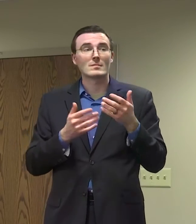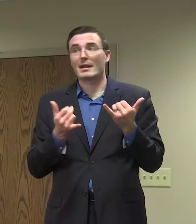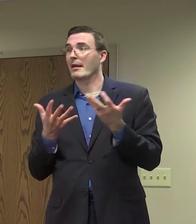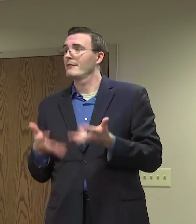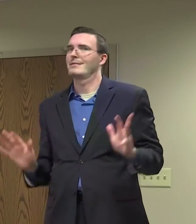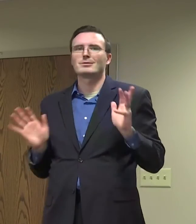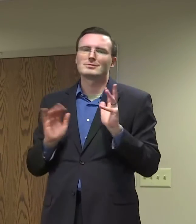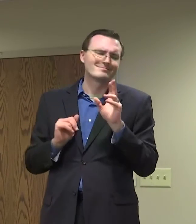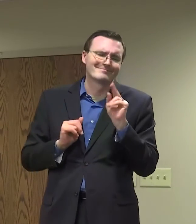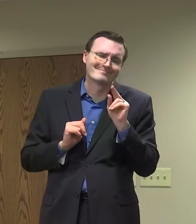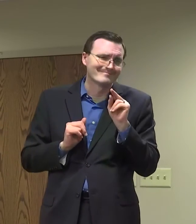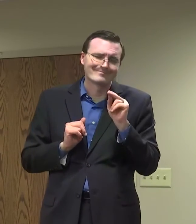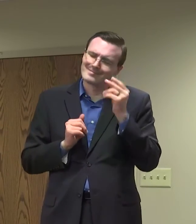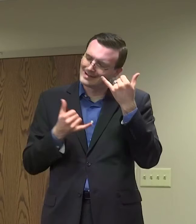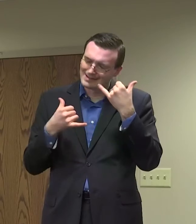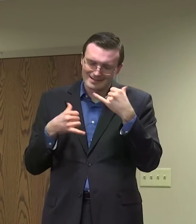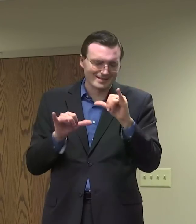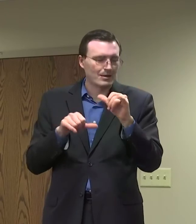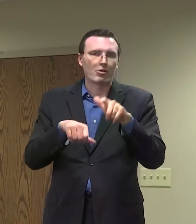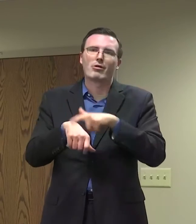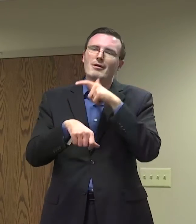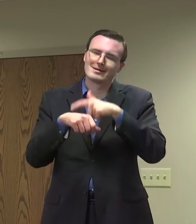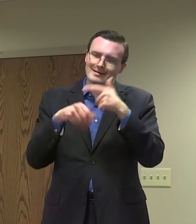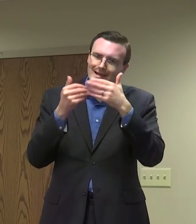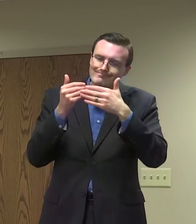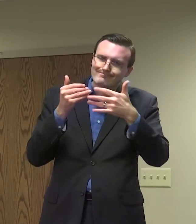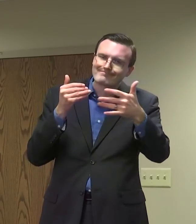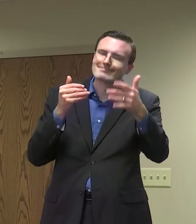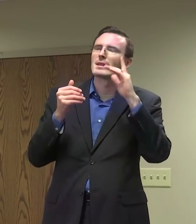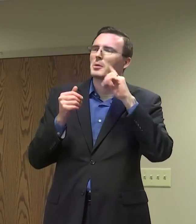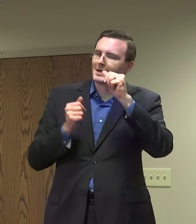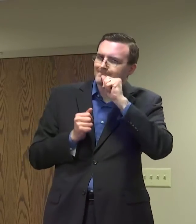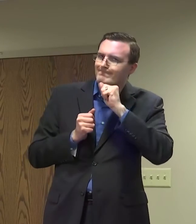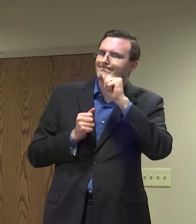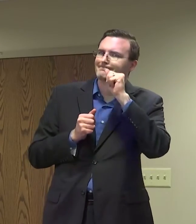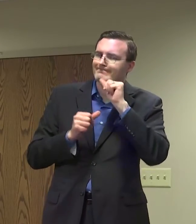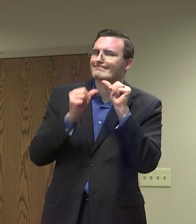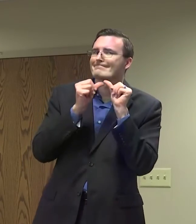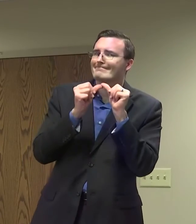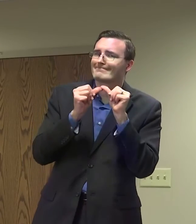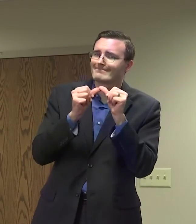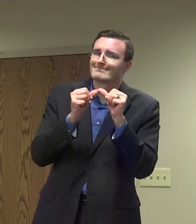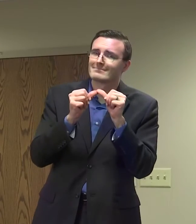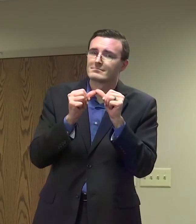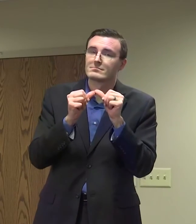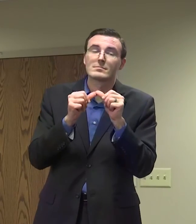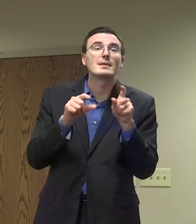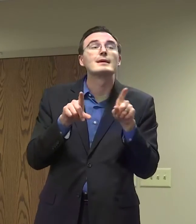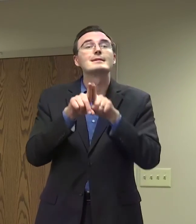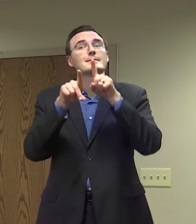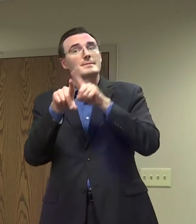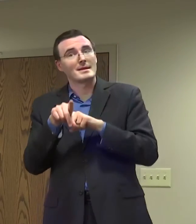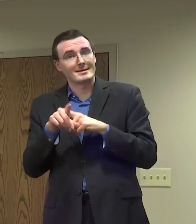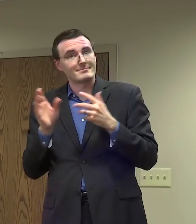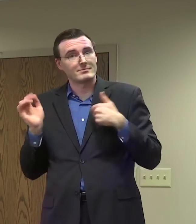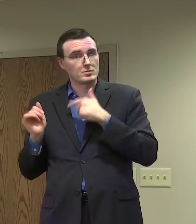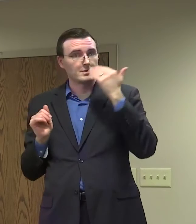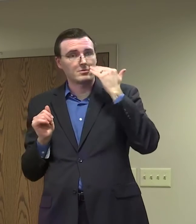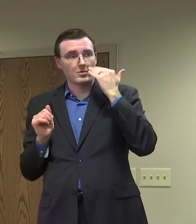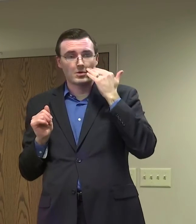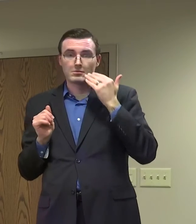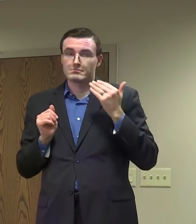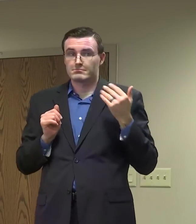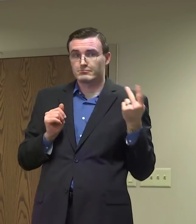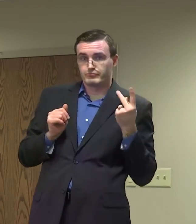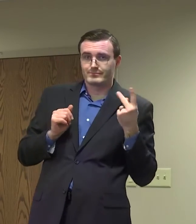Throughout all of this, I think one thing that's been consistent, Dr. Martell and I have both been incredibly candid with the information we know,